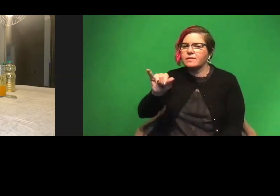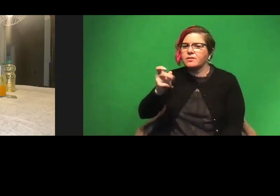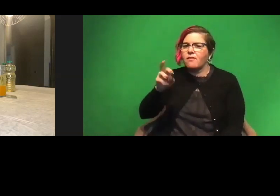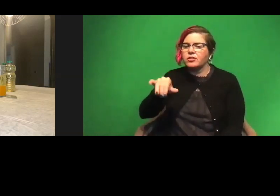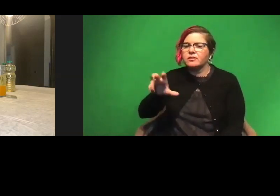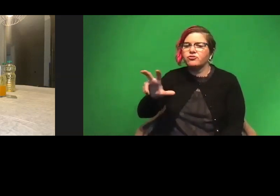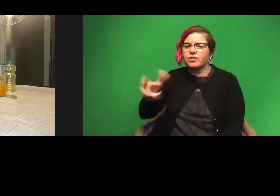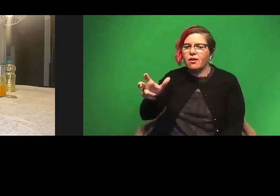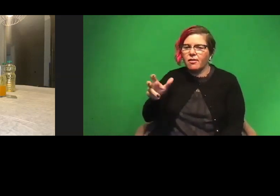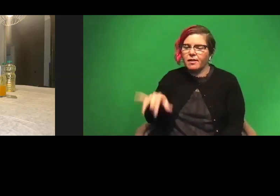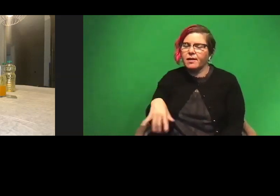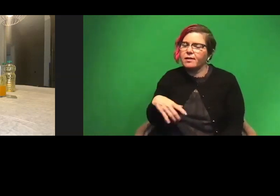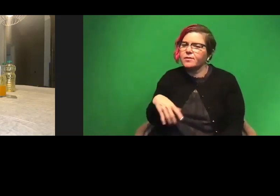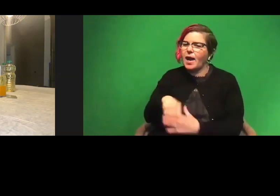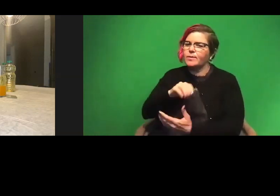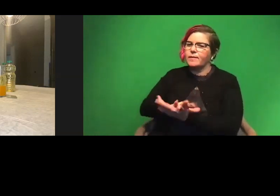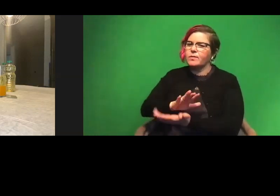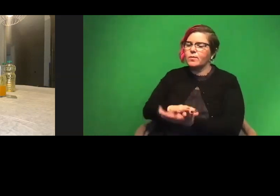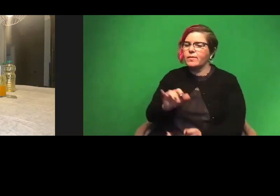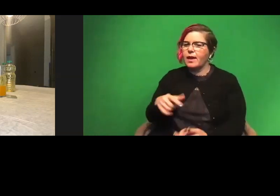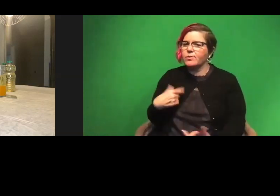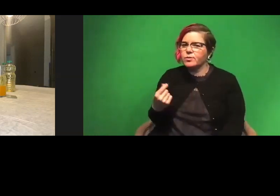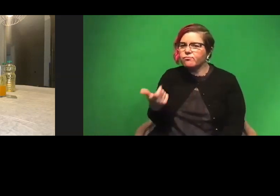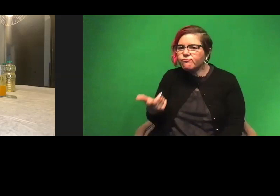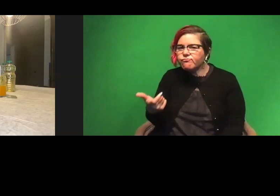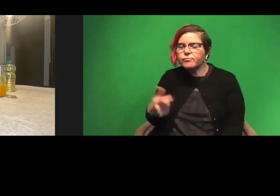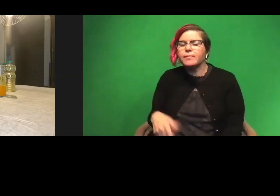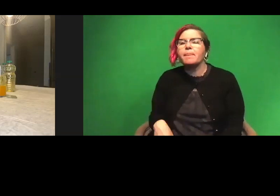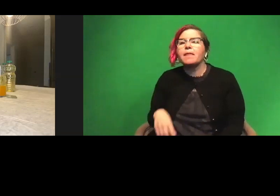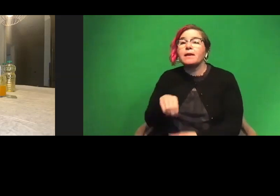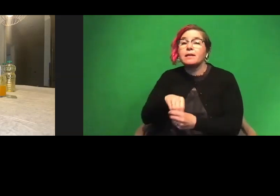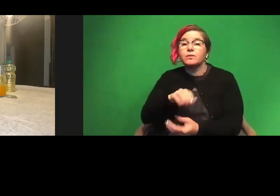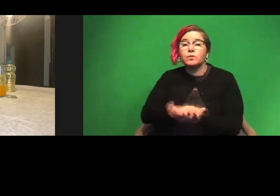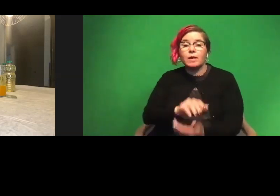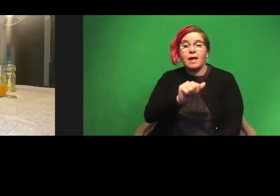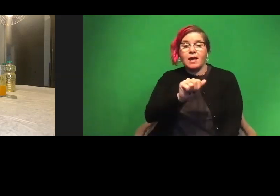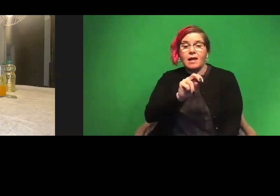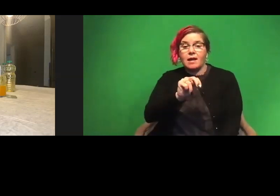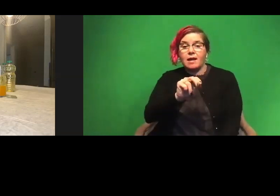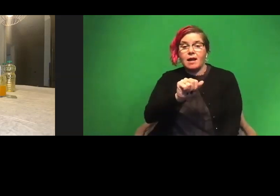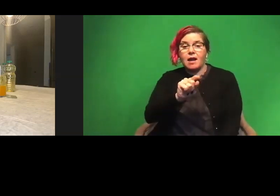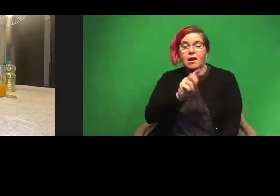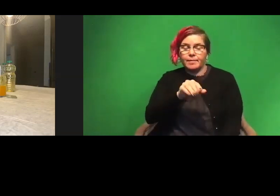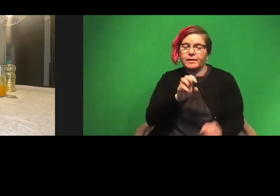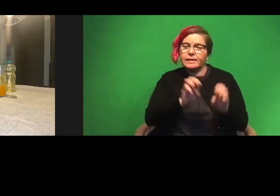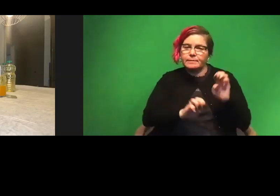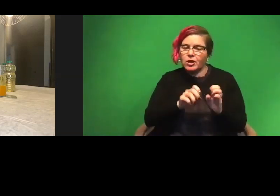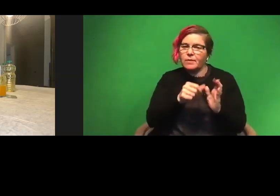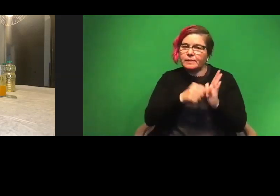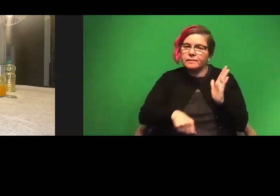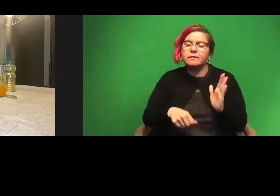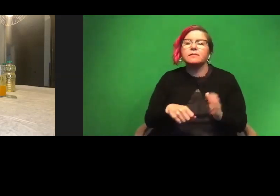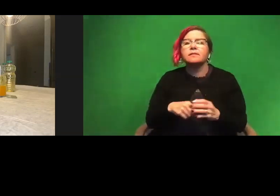outside of school, that would be like what I would do, but inside of school, anatomy experiments, and then like